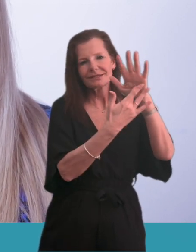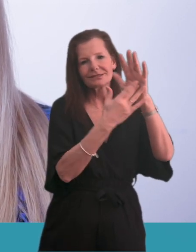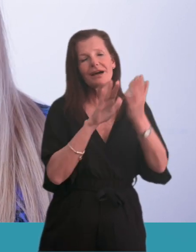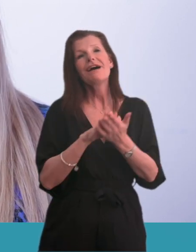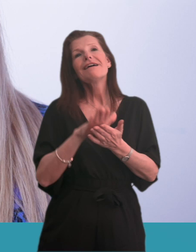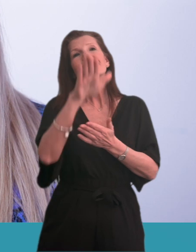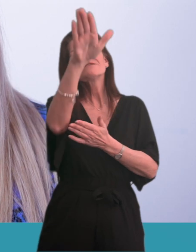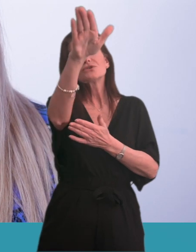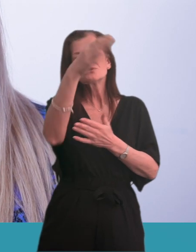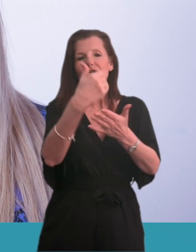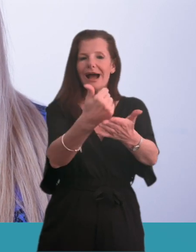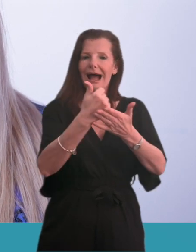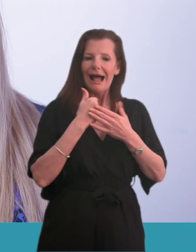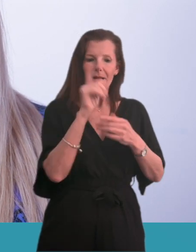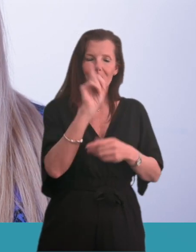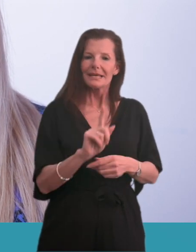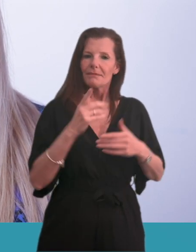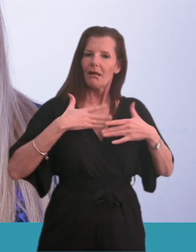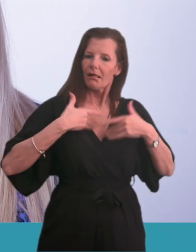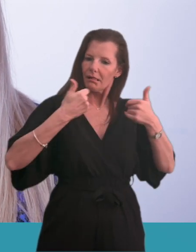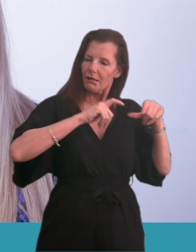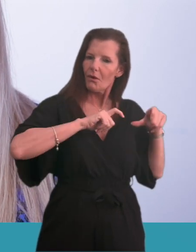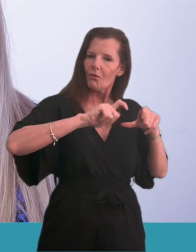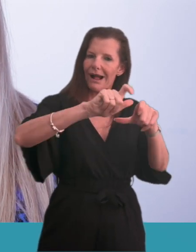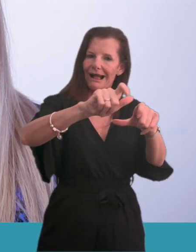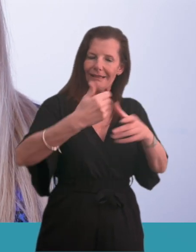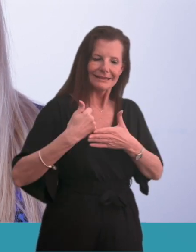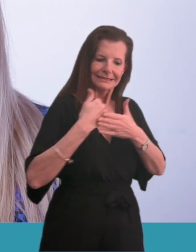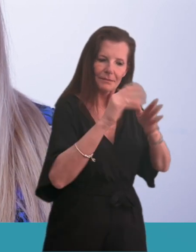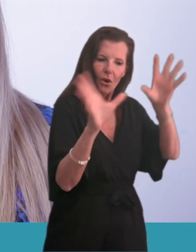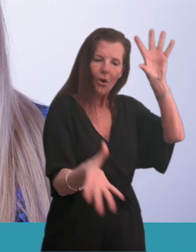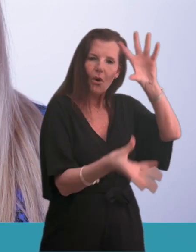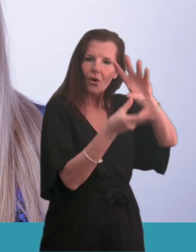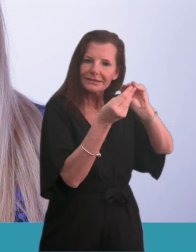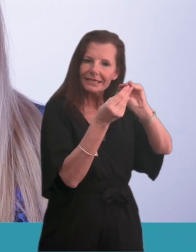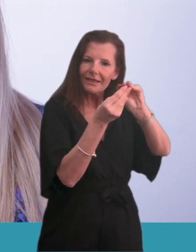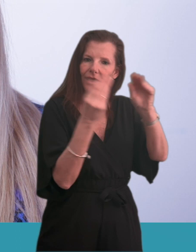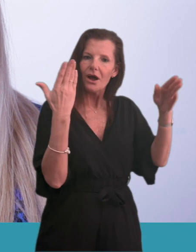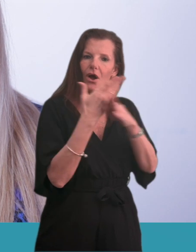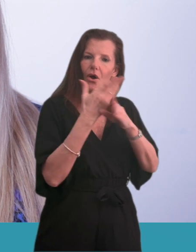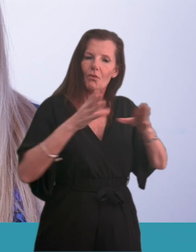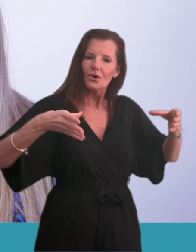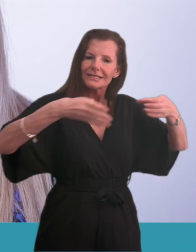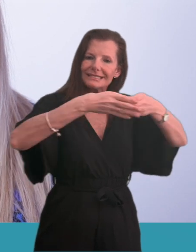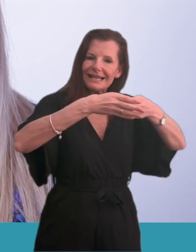services should help people to stay well, support the whole person, work together and reduce health inequalities.